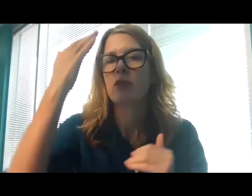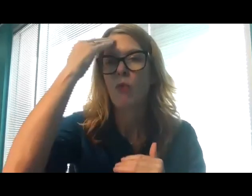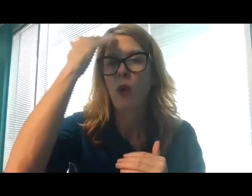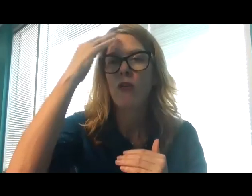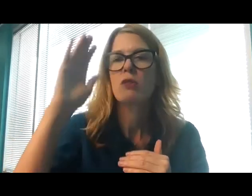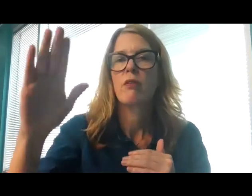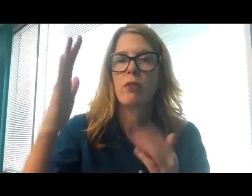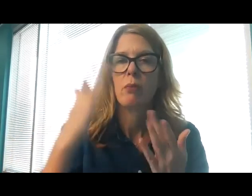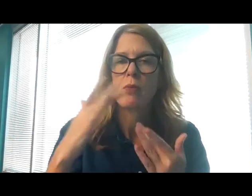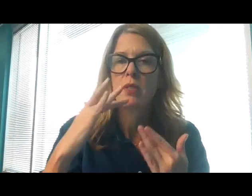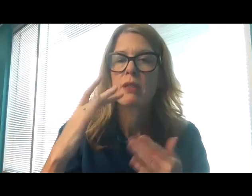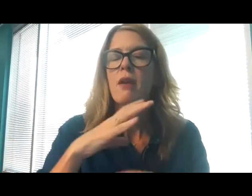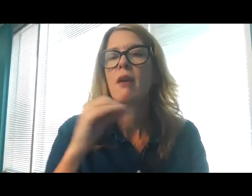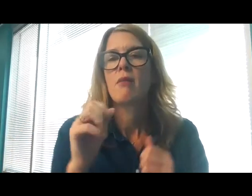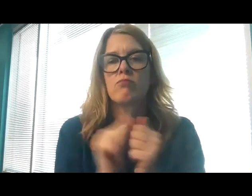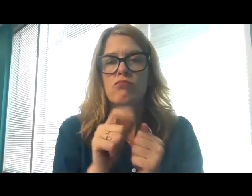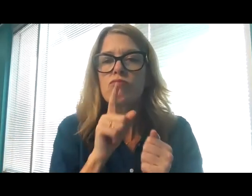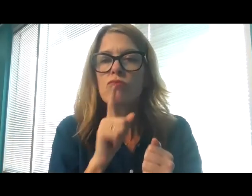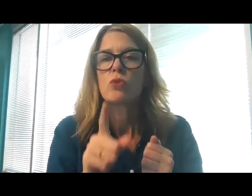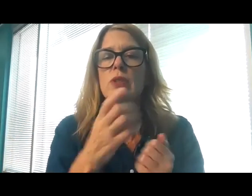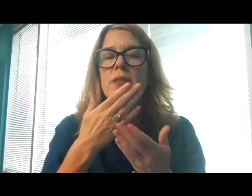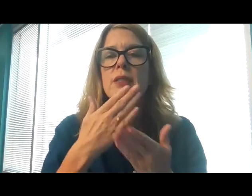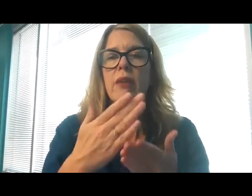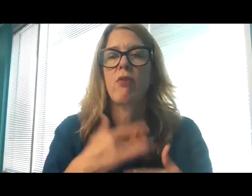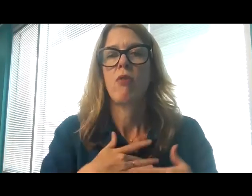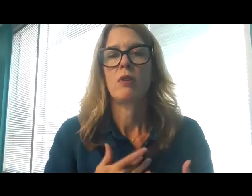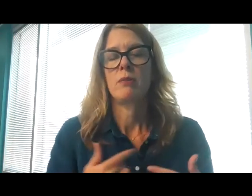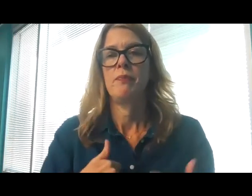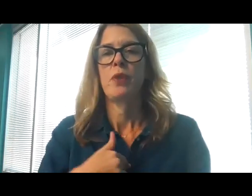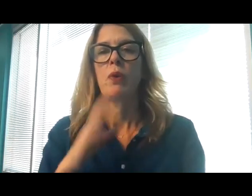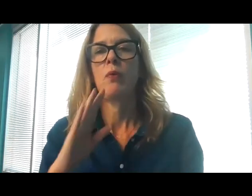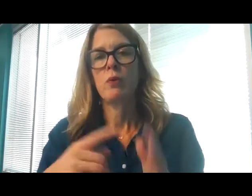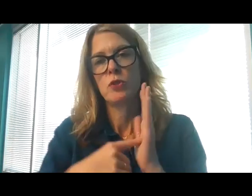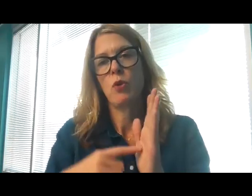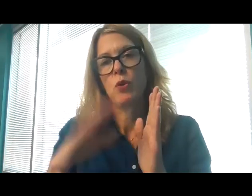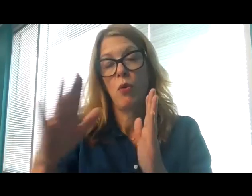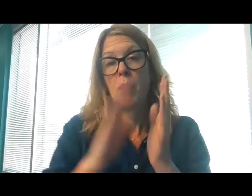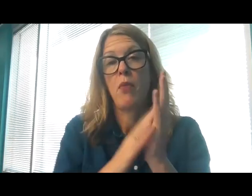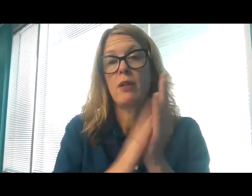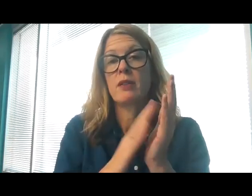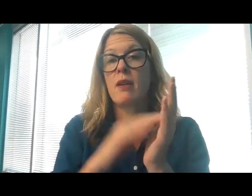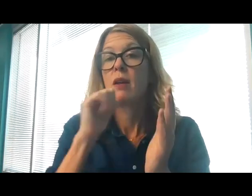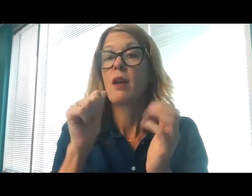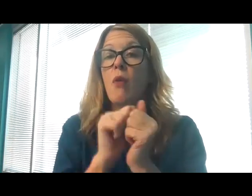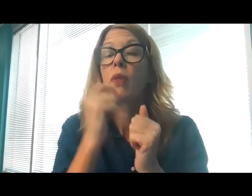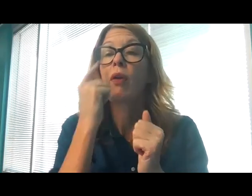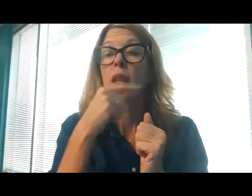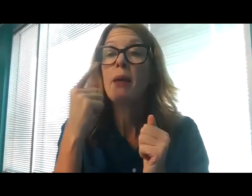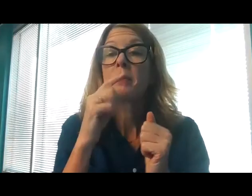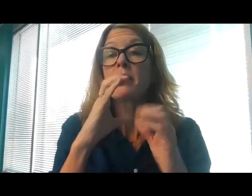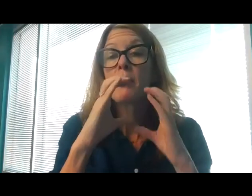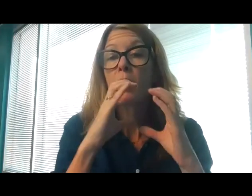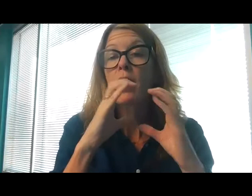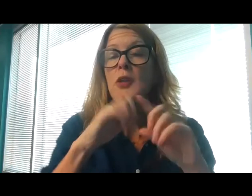mercies that with truly thankful hearts we may show forth your praise, not only with our lips, but in our